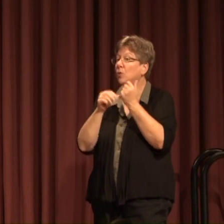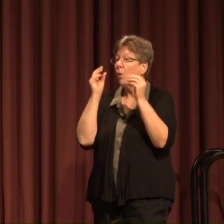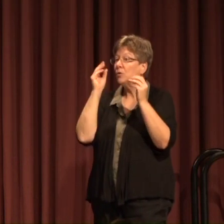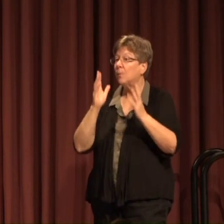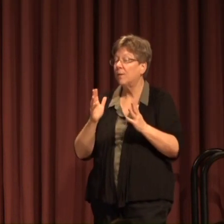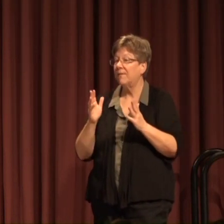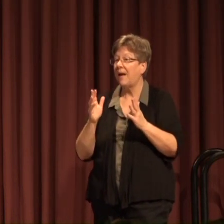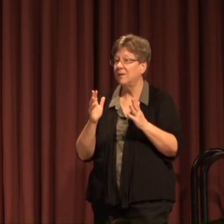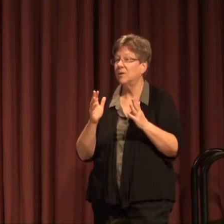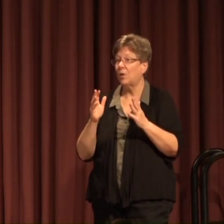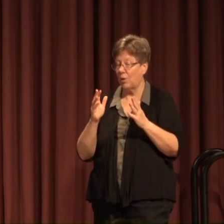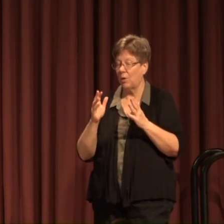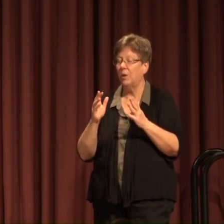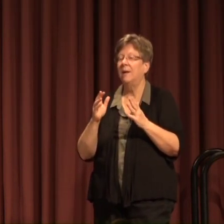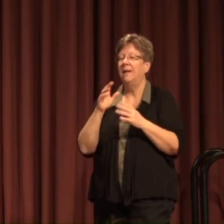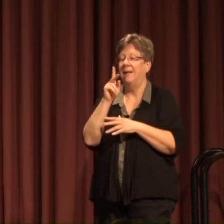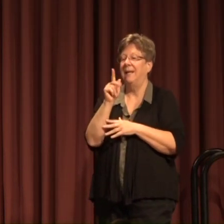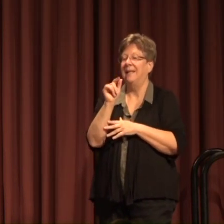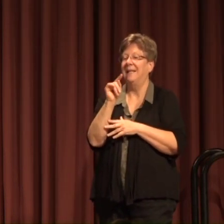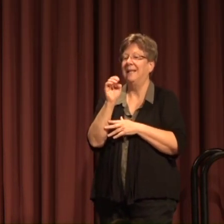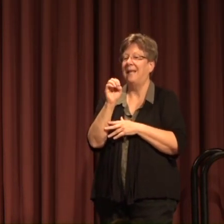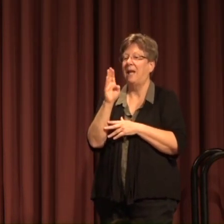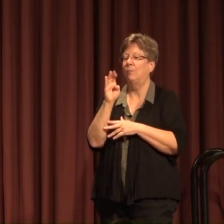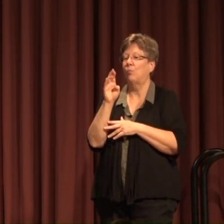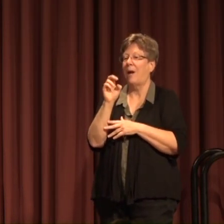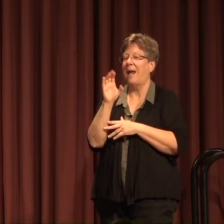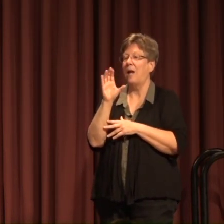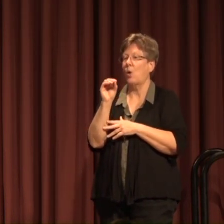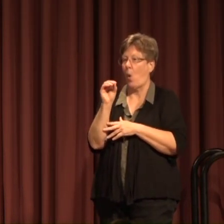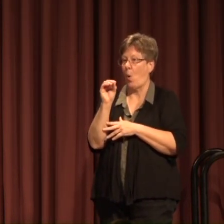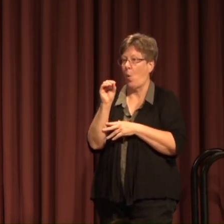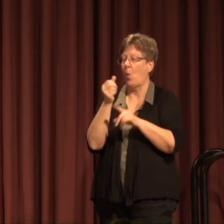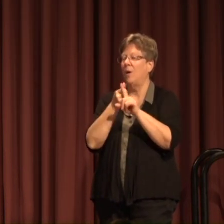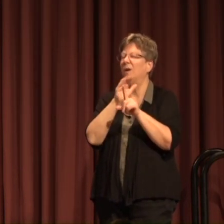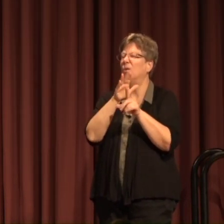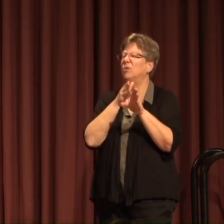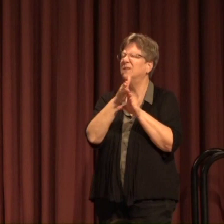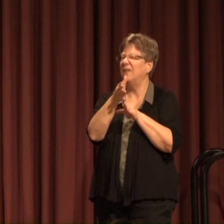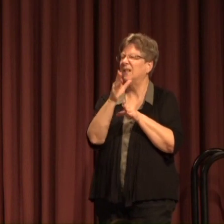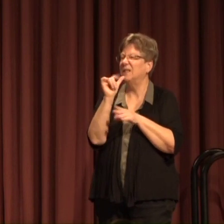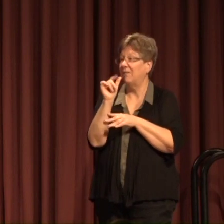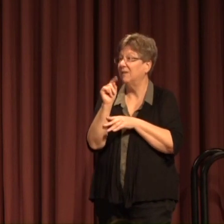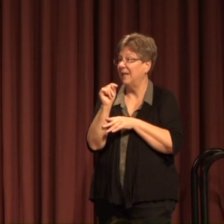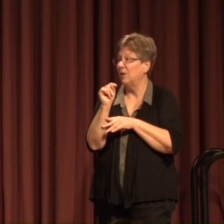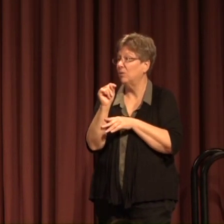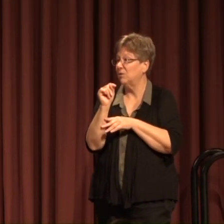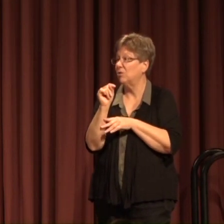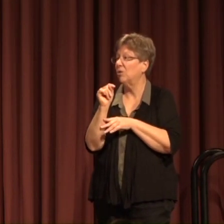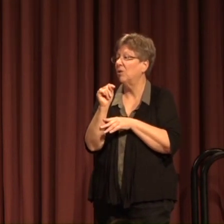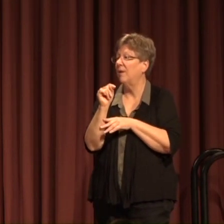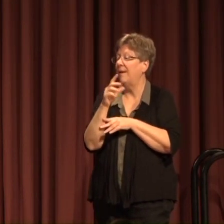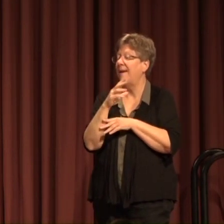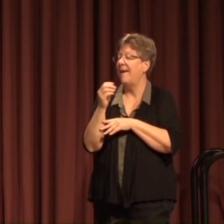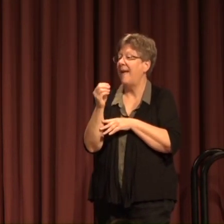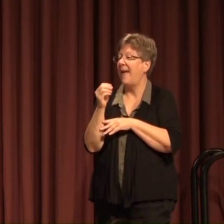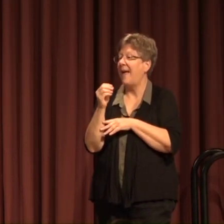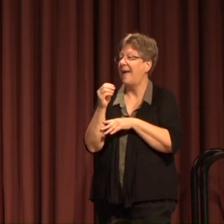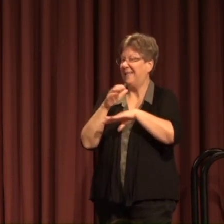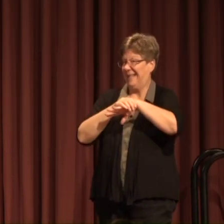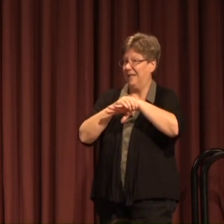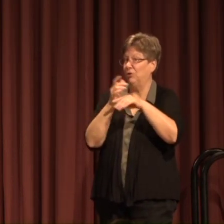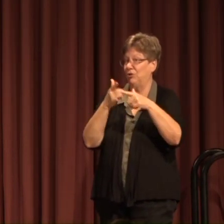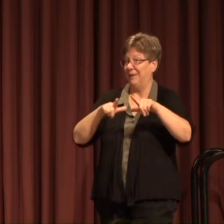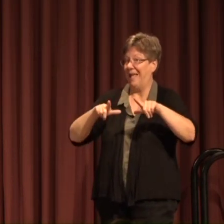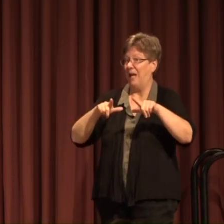topping the list is Kate Braco whose field of literature and English